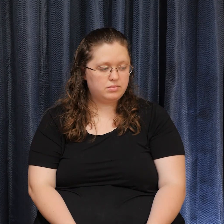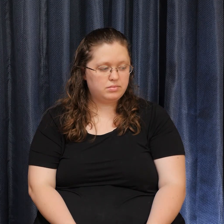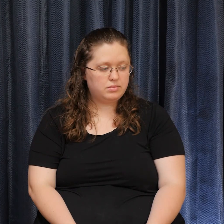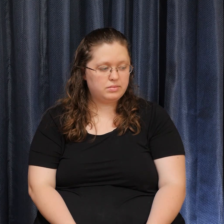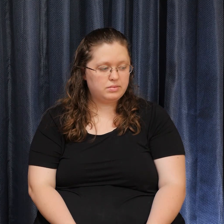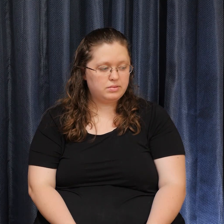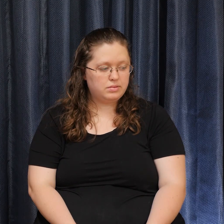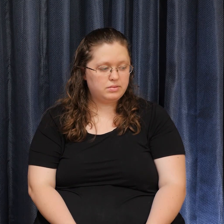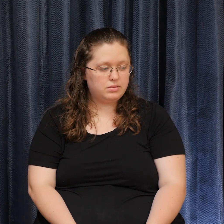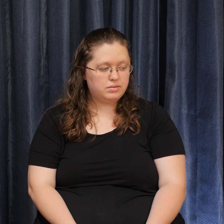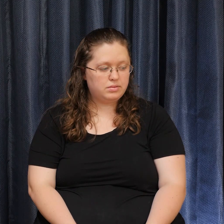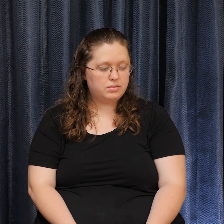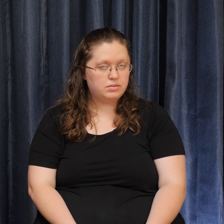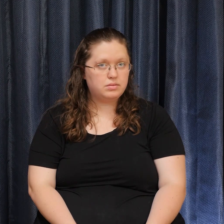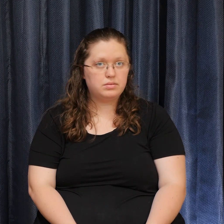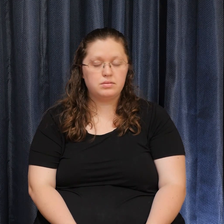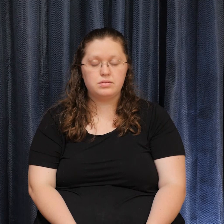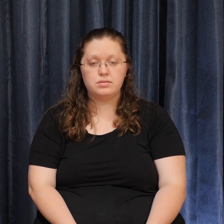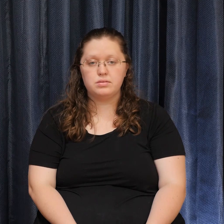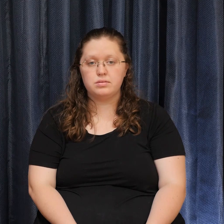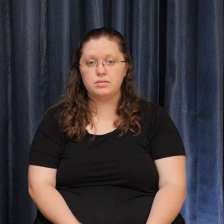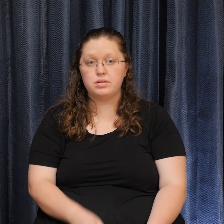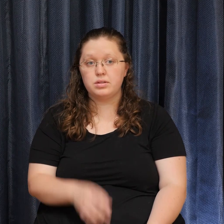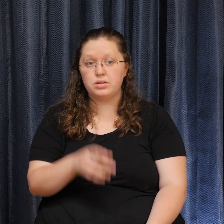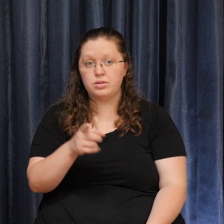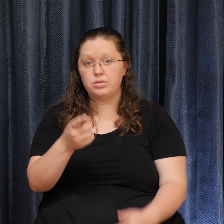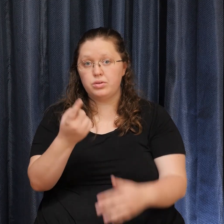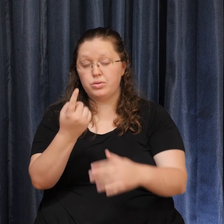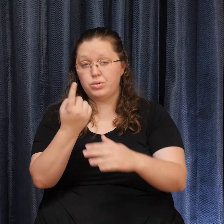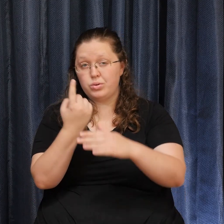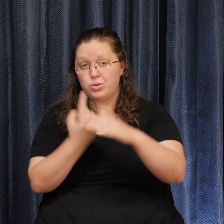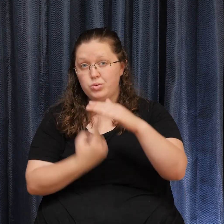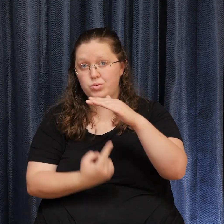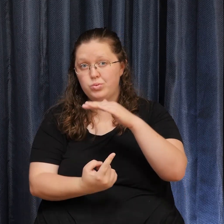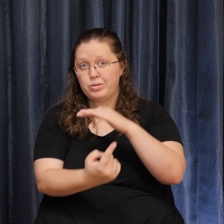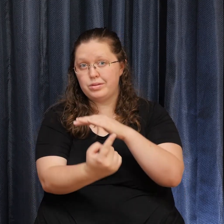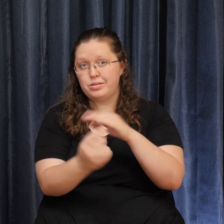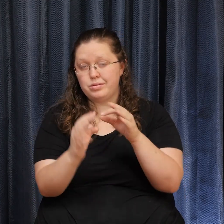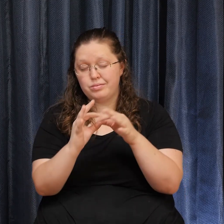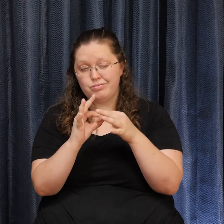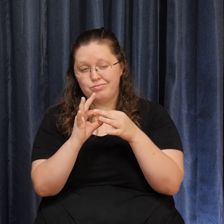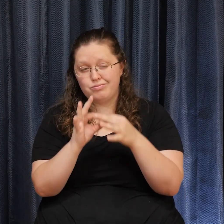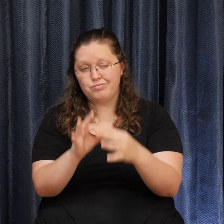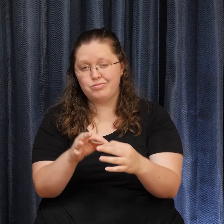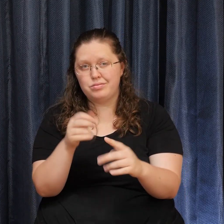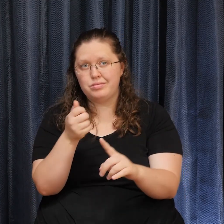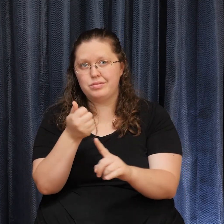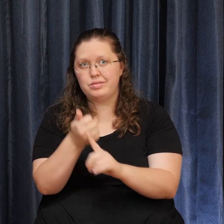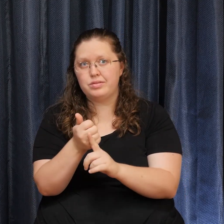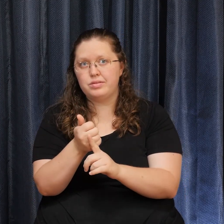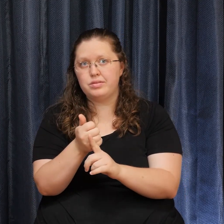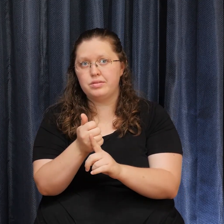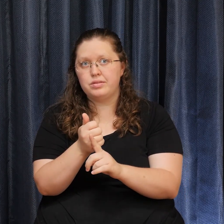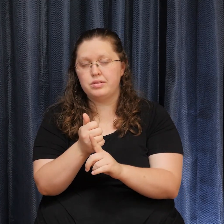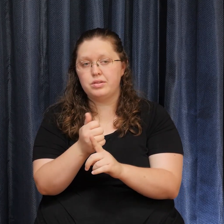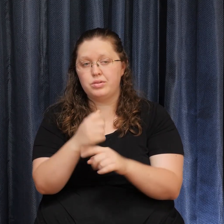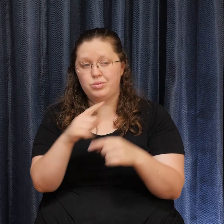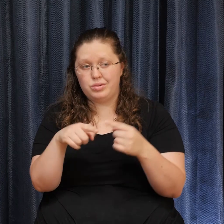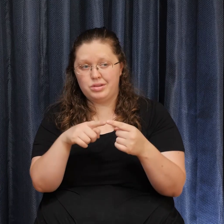You are oneness itself. And in your liberation, you are a compassionate